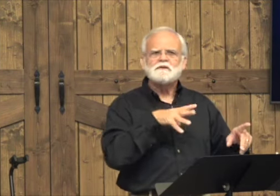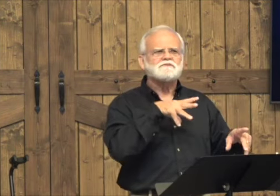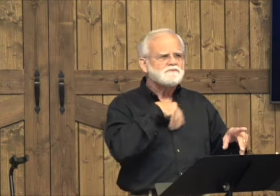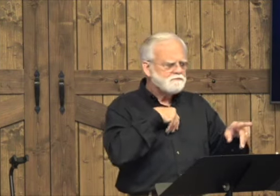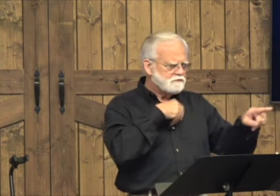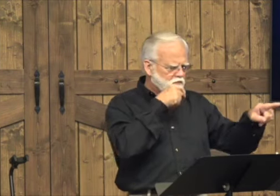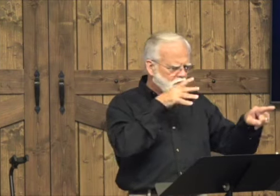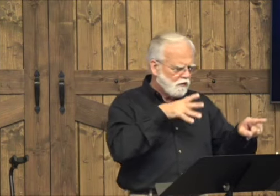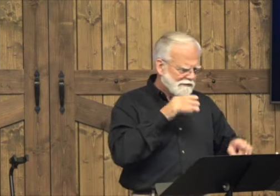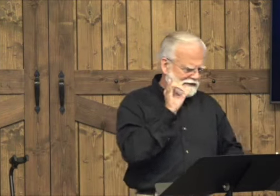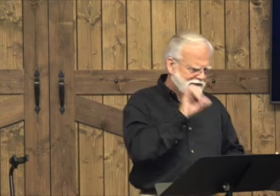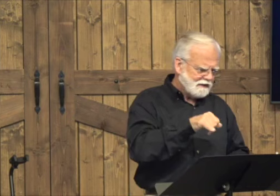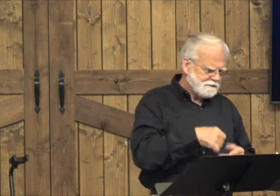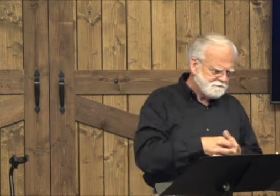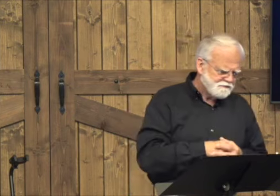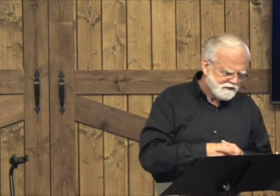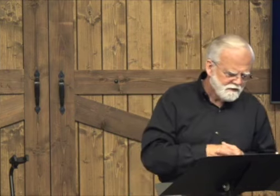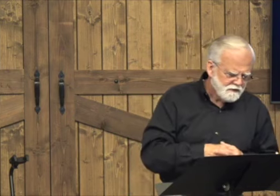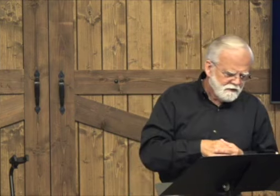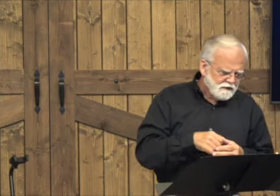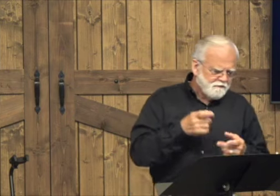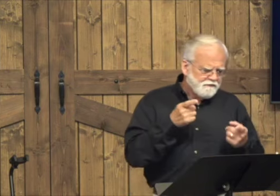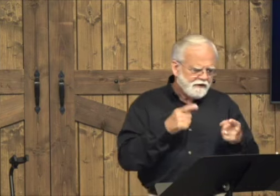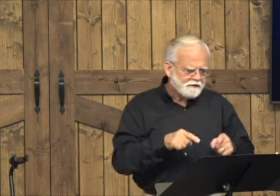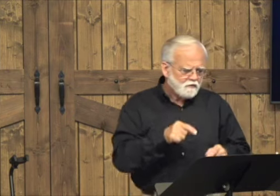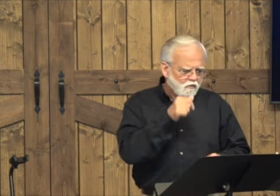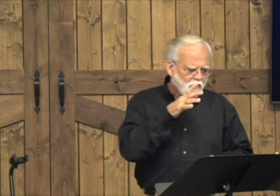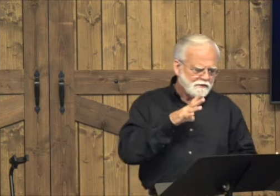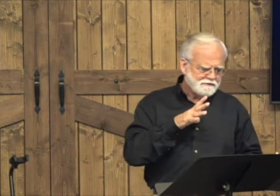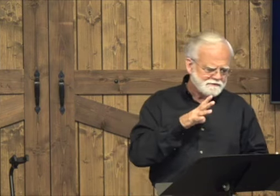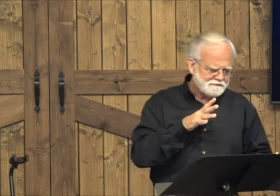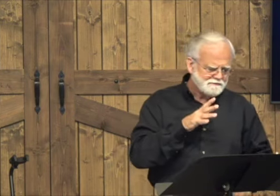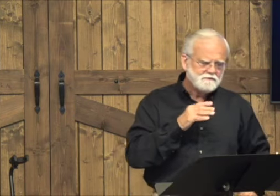He accepted the love that she was showing her, the respect she was showing.